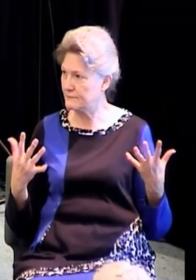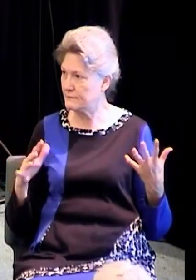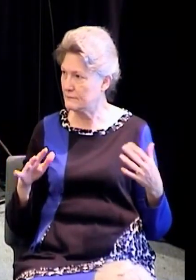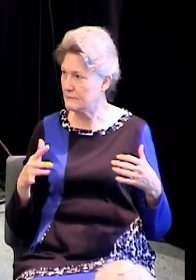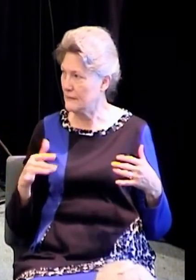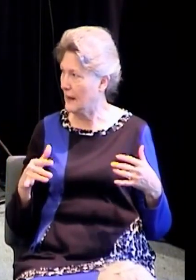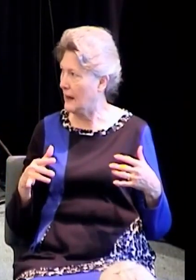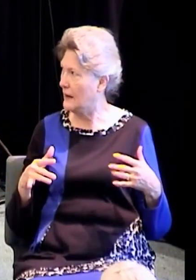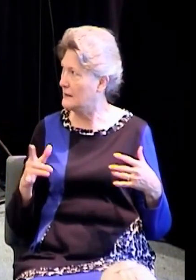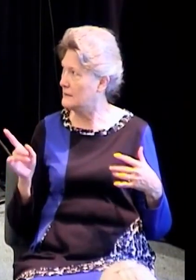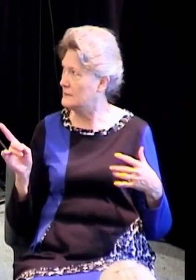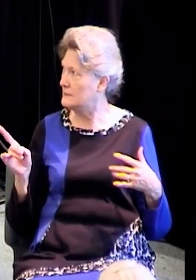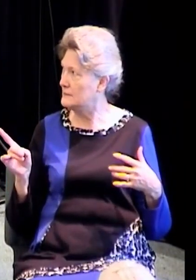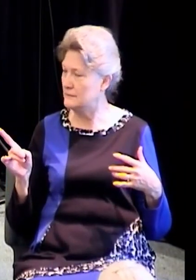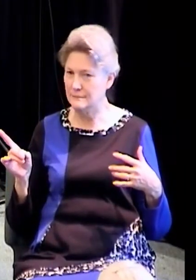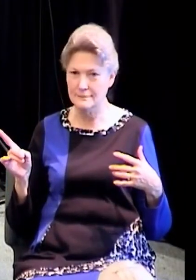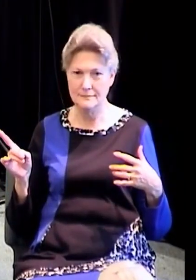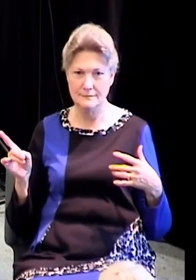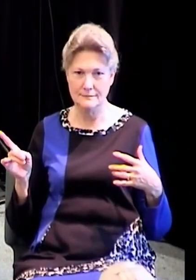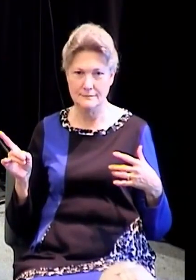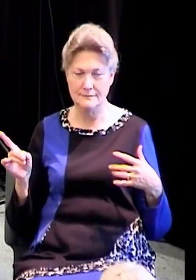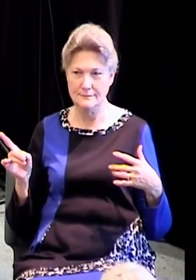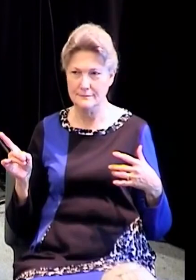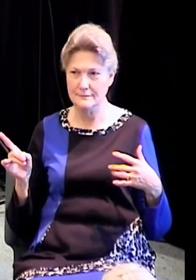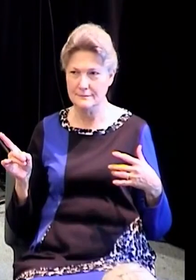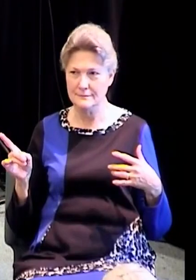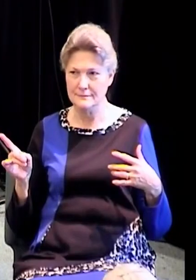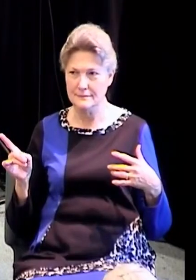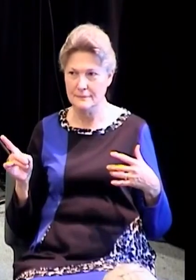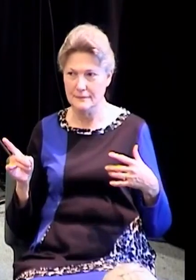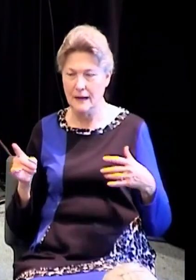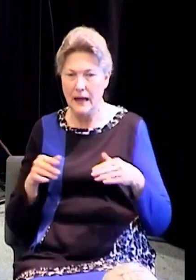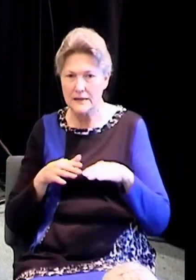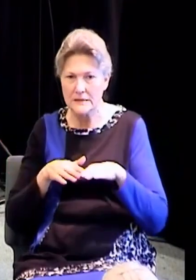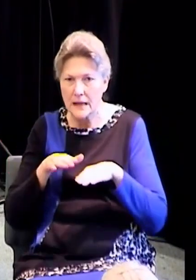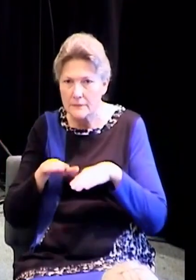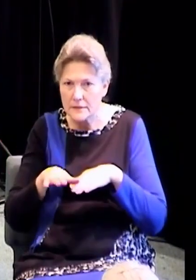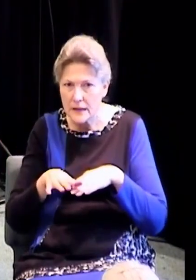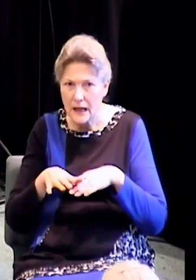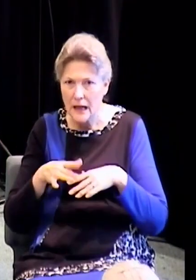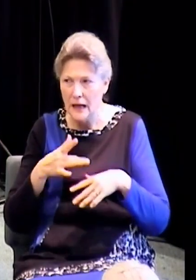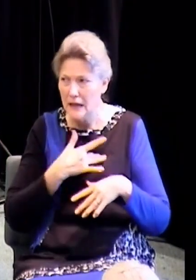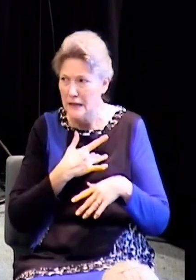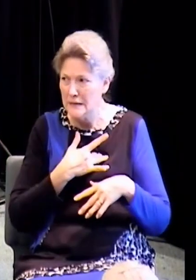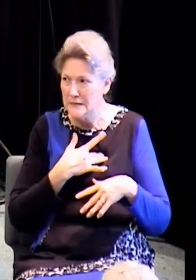stepped in, I started crying and I'm like, what is the deal?